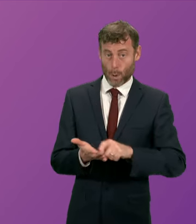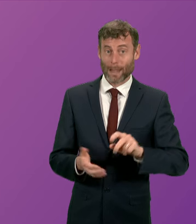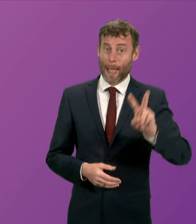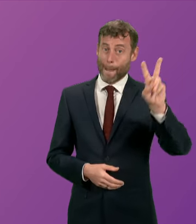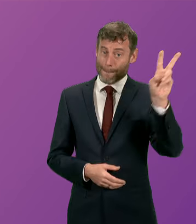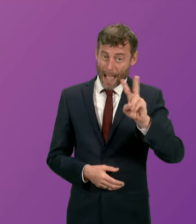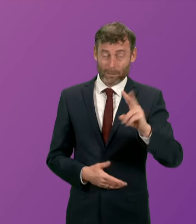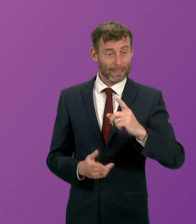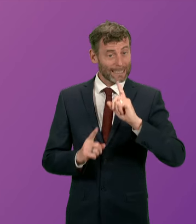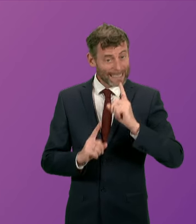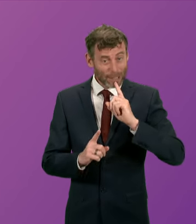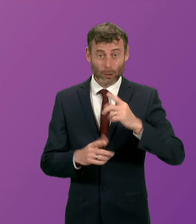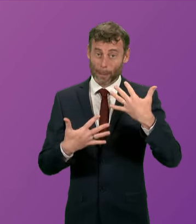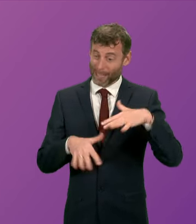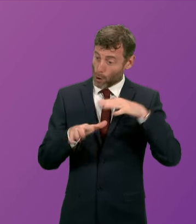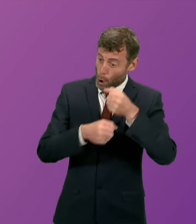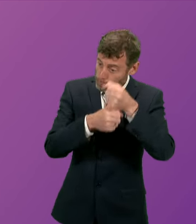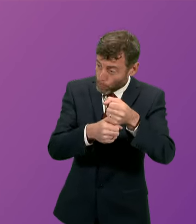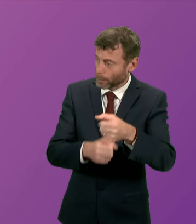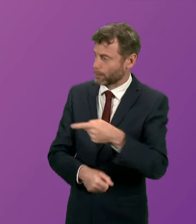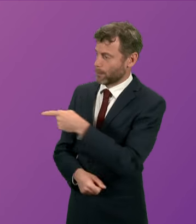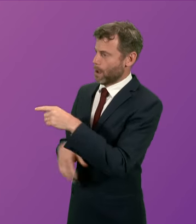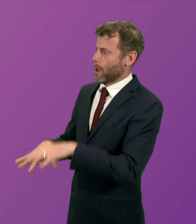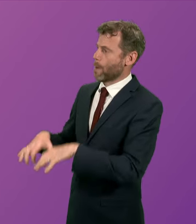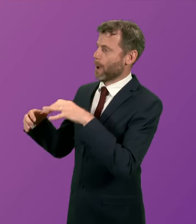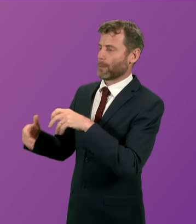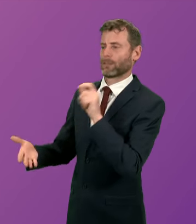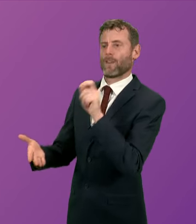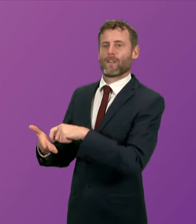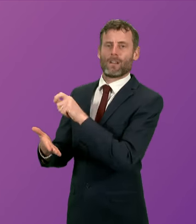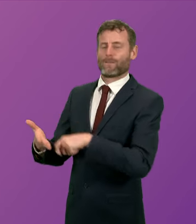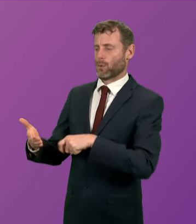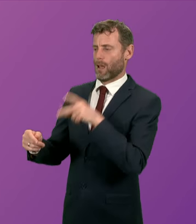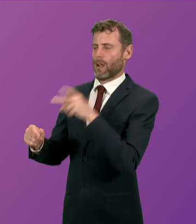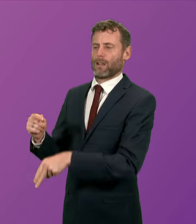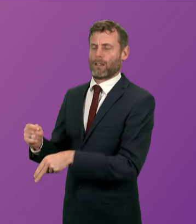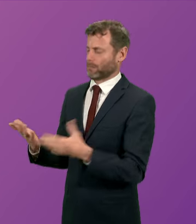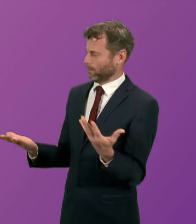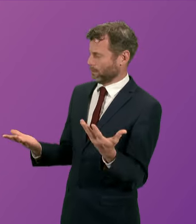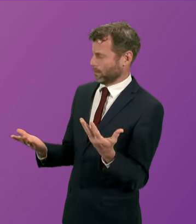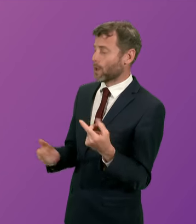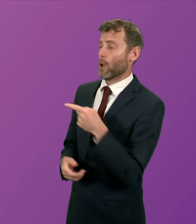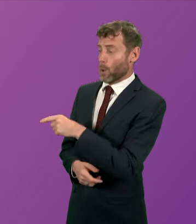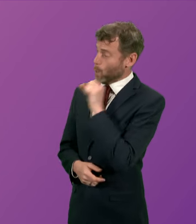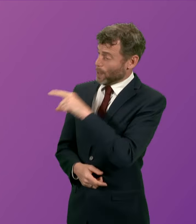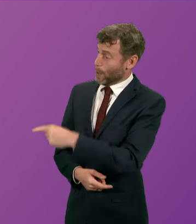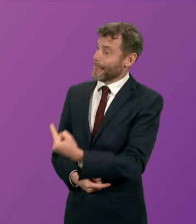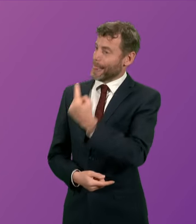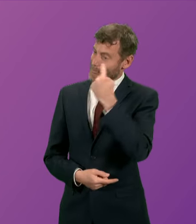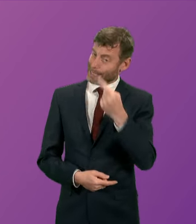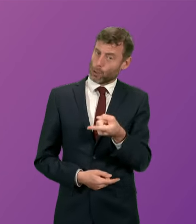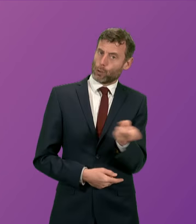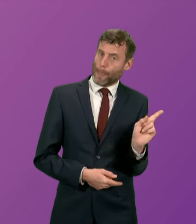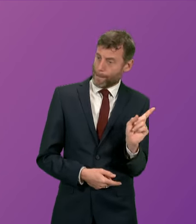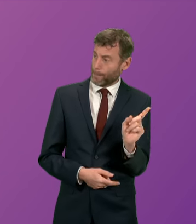and Parliament has voted so can I ask the First Minister will he now finally listen step in